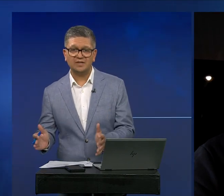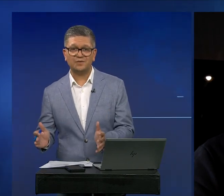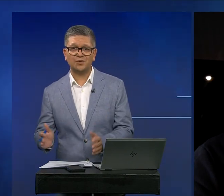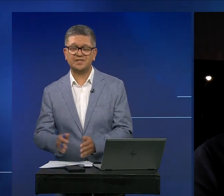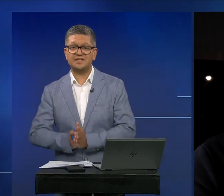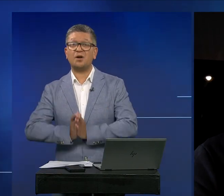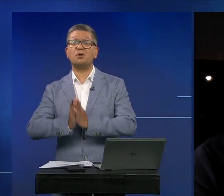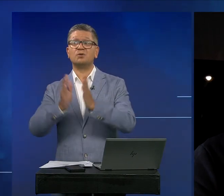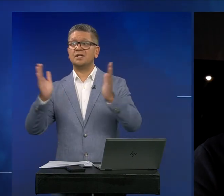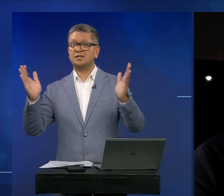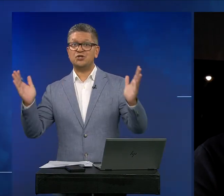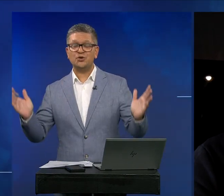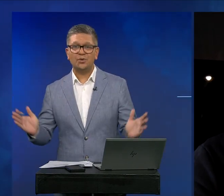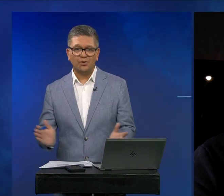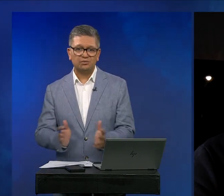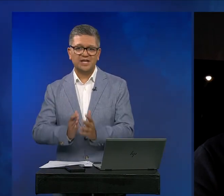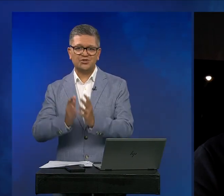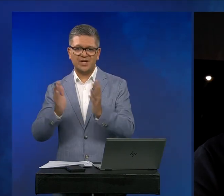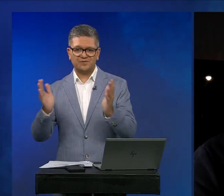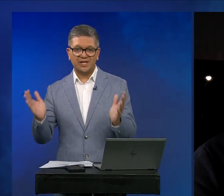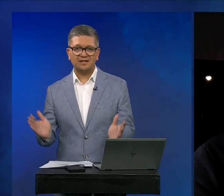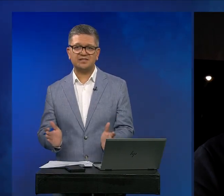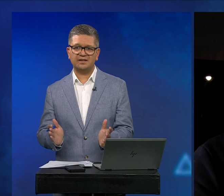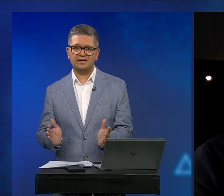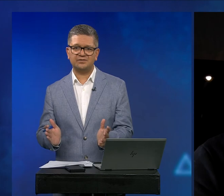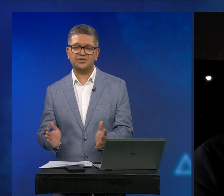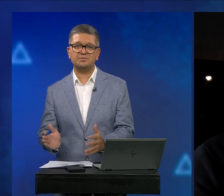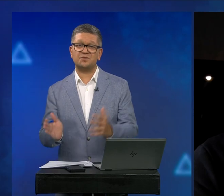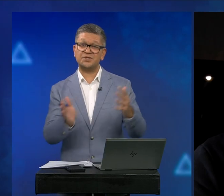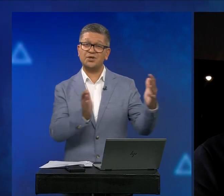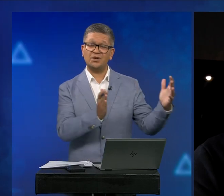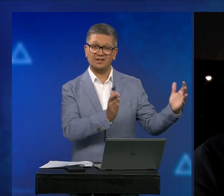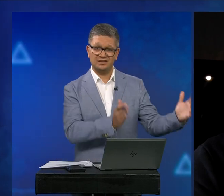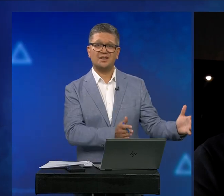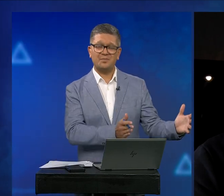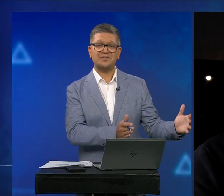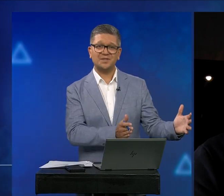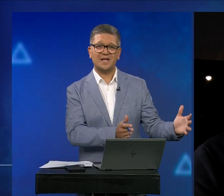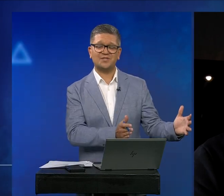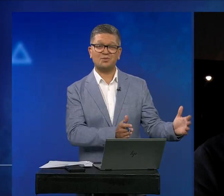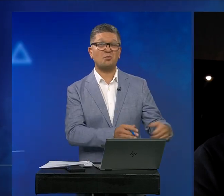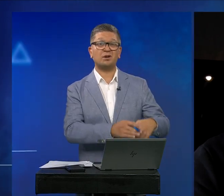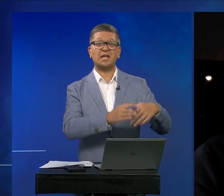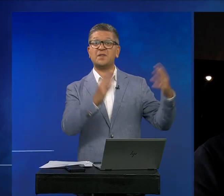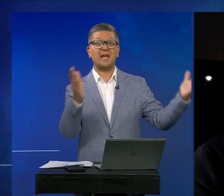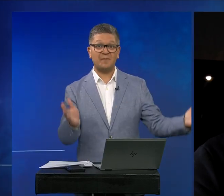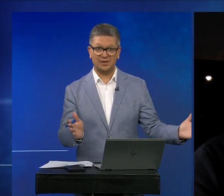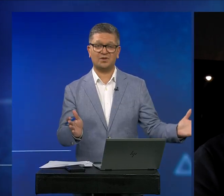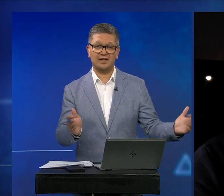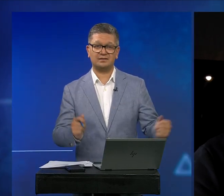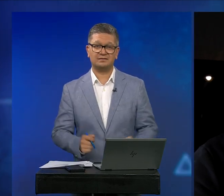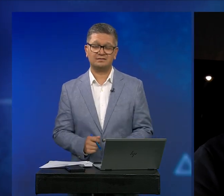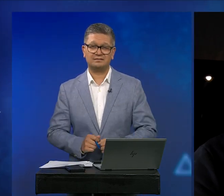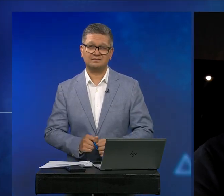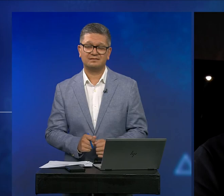online then of course there's that whole new world that you have to enter in terms of returning back to the classroom and whatever that may